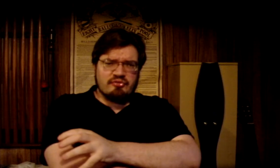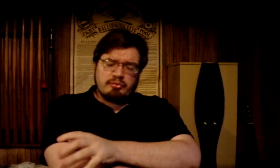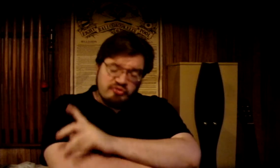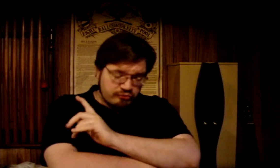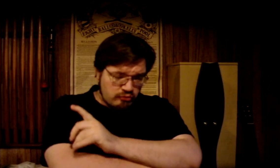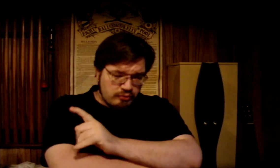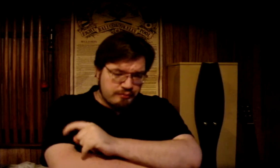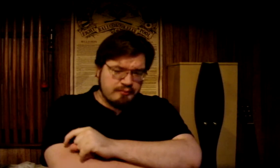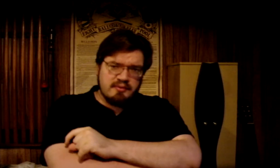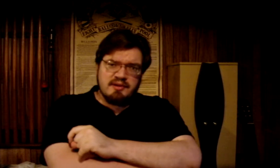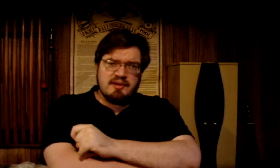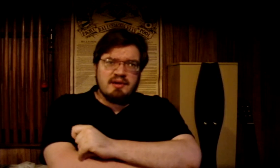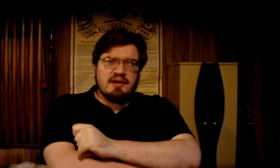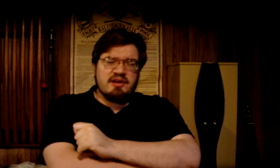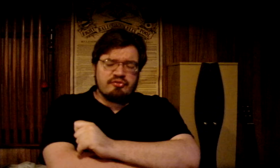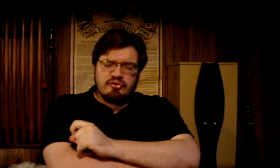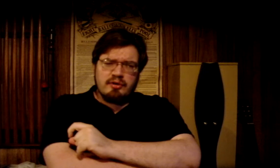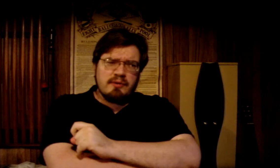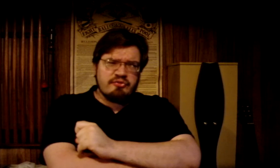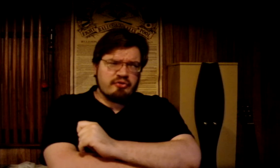which is true. It is not always so.